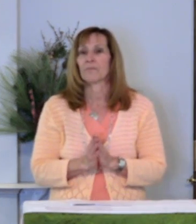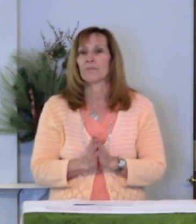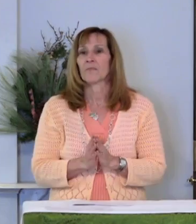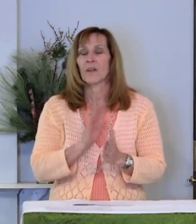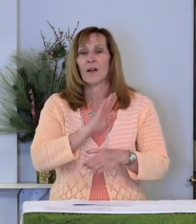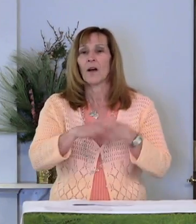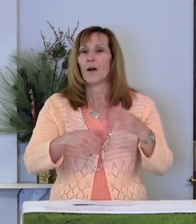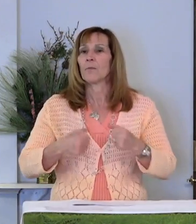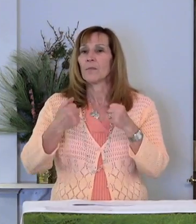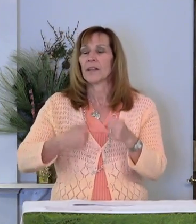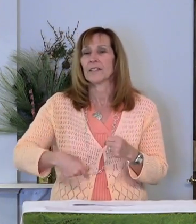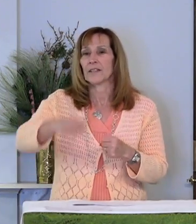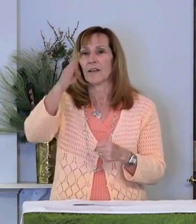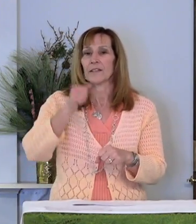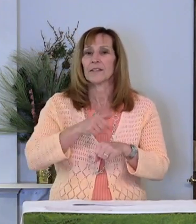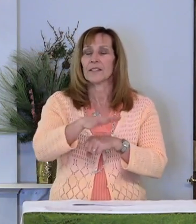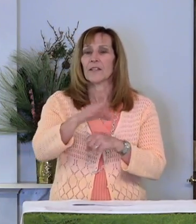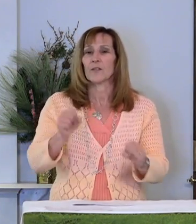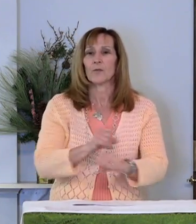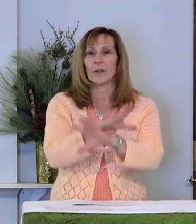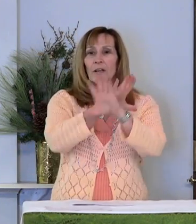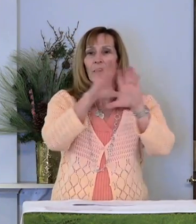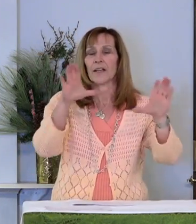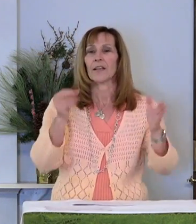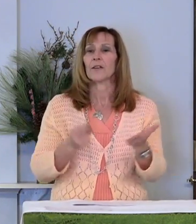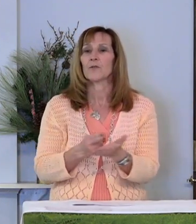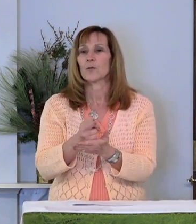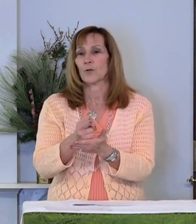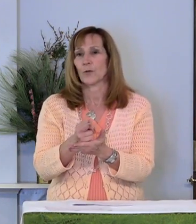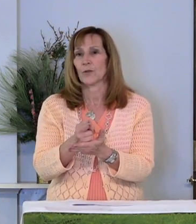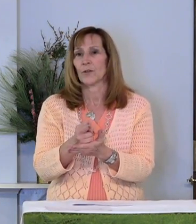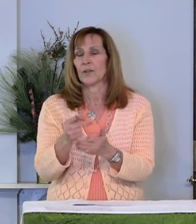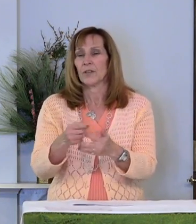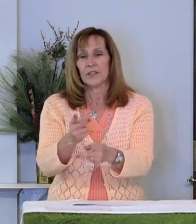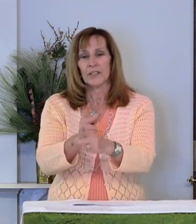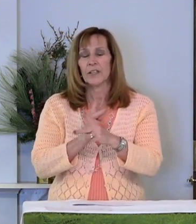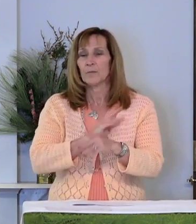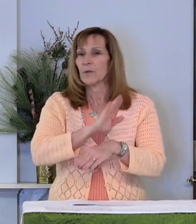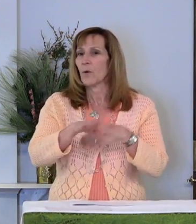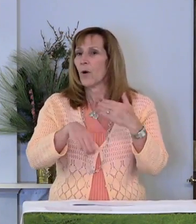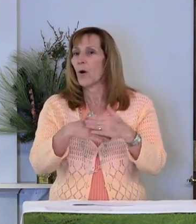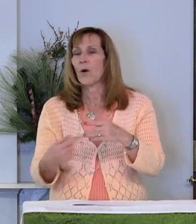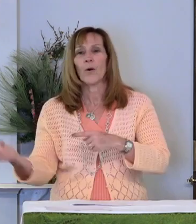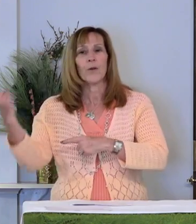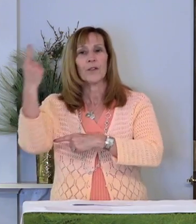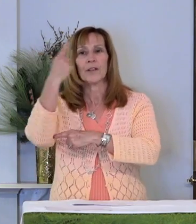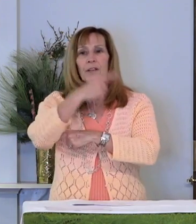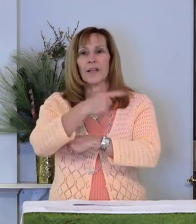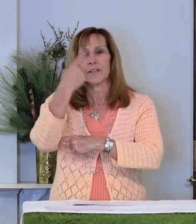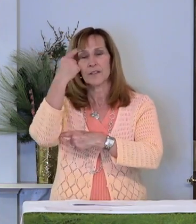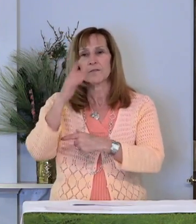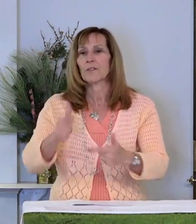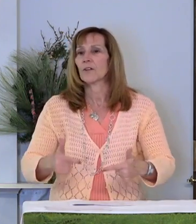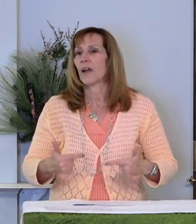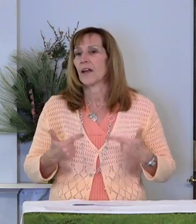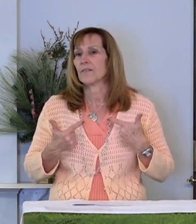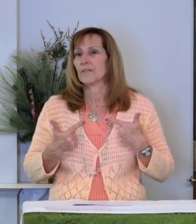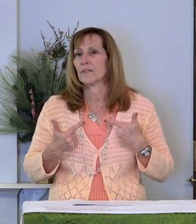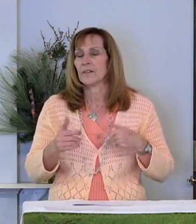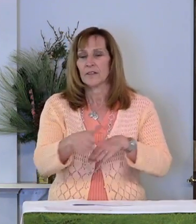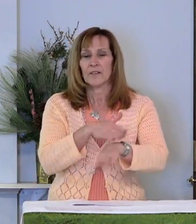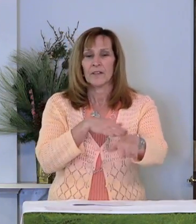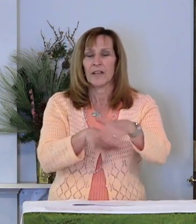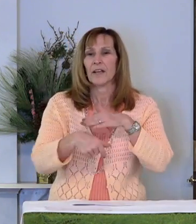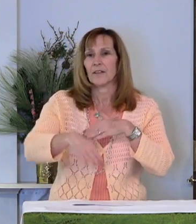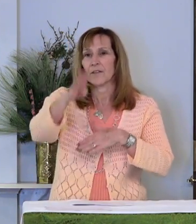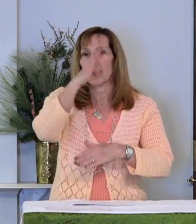Almighty God send you light and truth to keep you all the days of your life. the hand